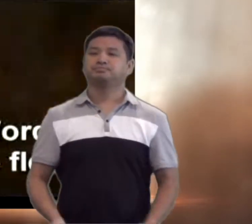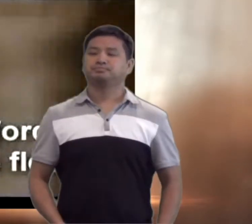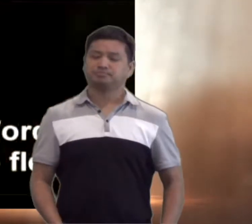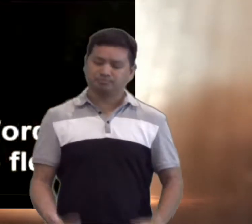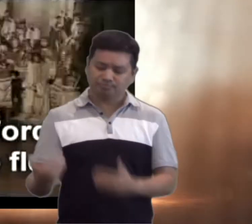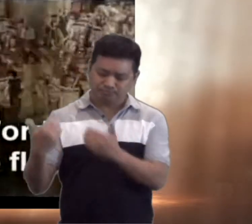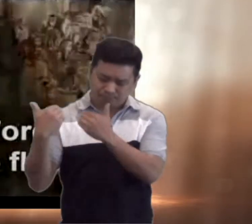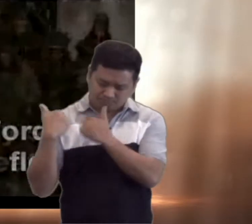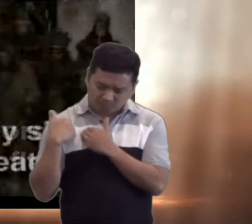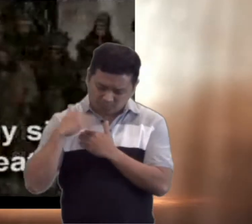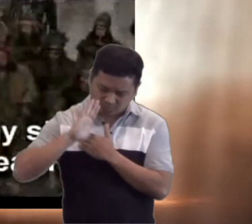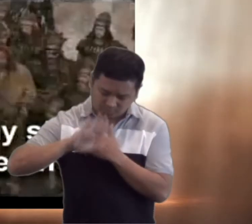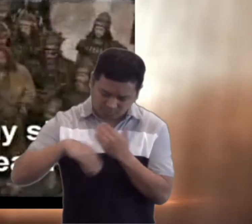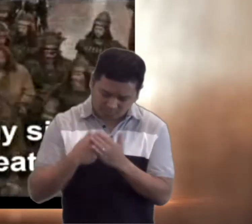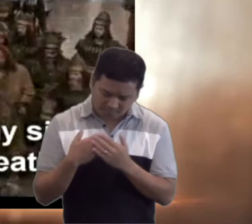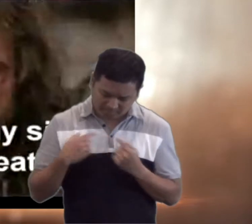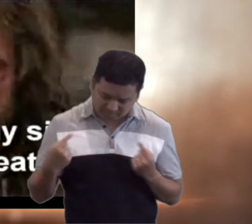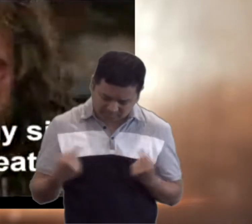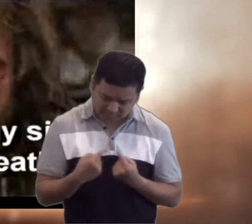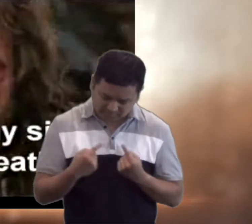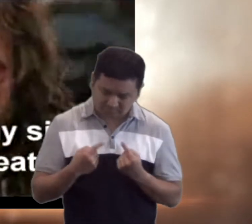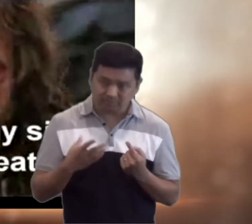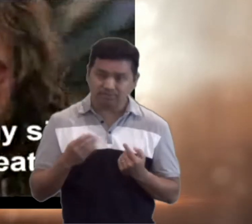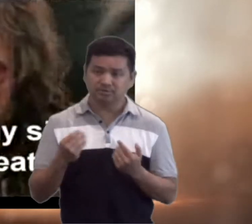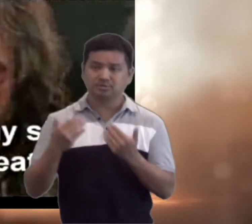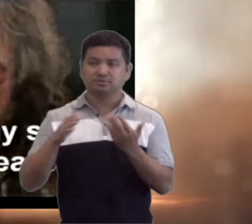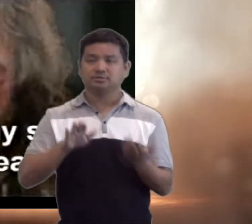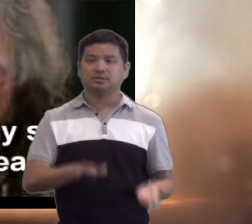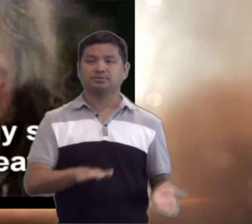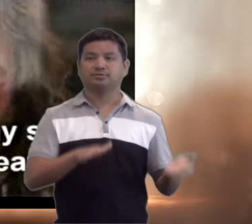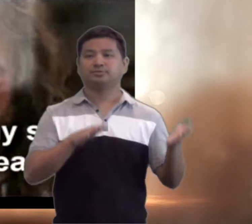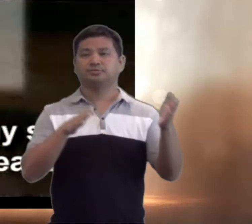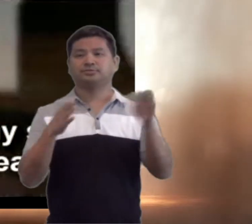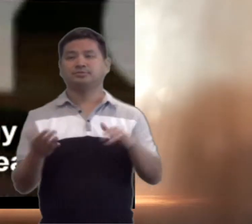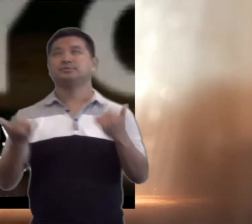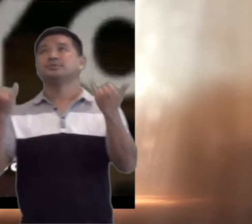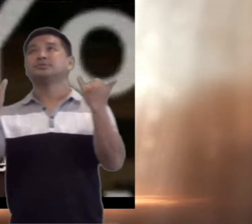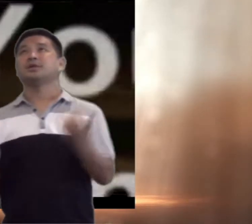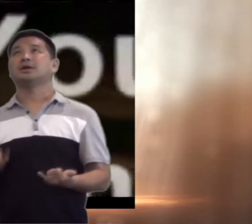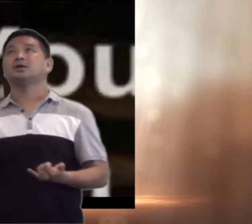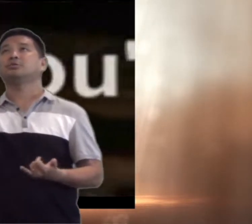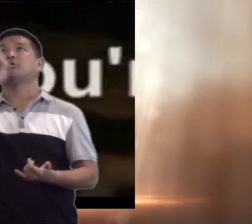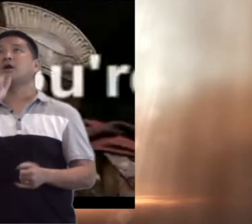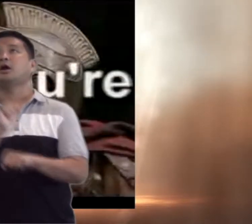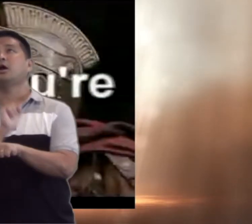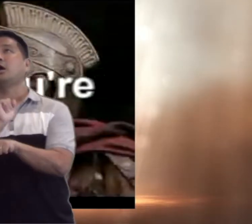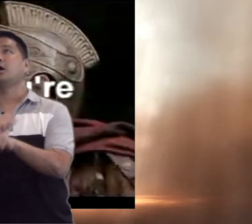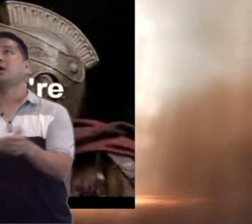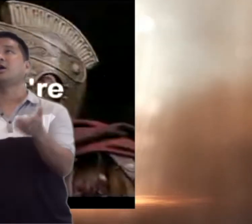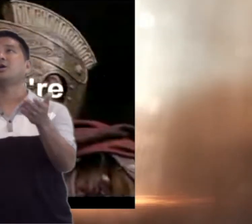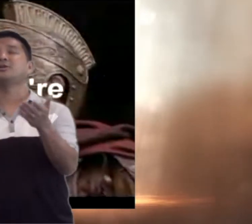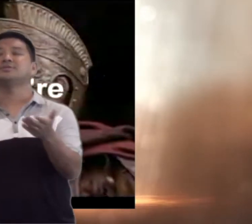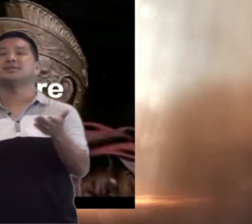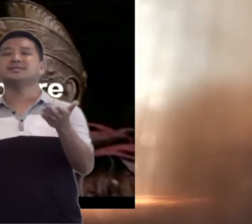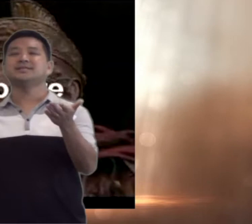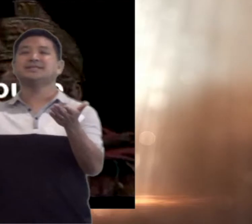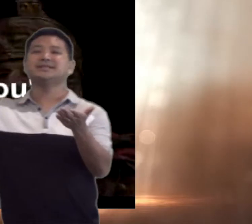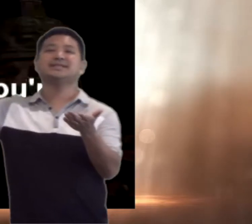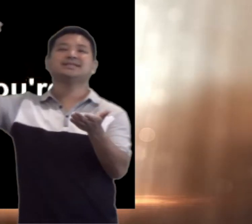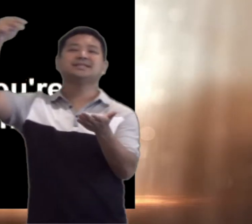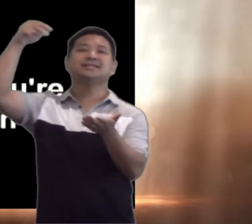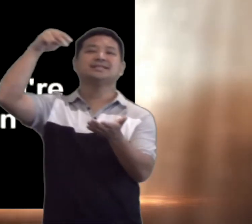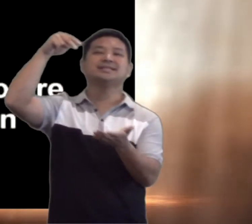flesh, born by sin and death. And now you're